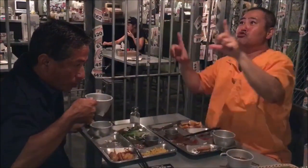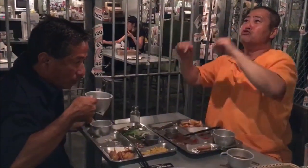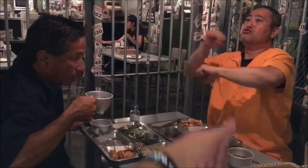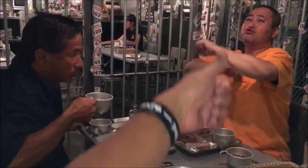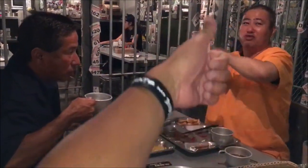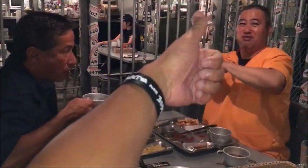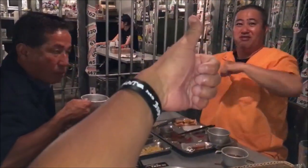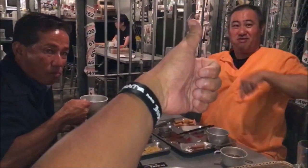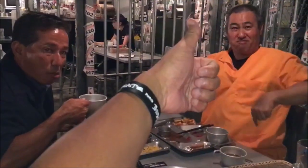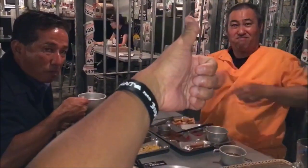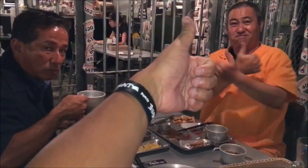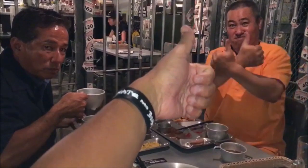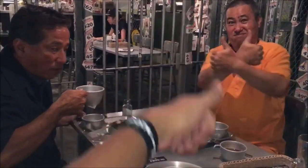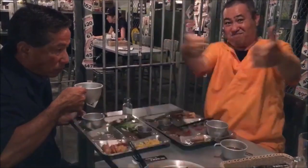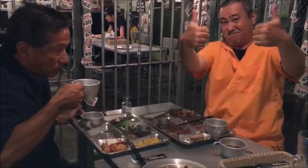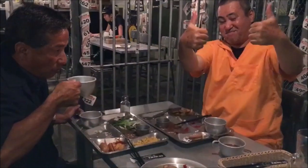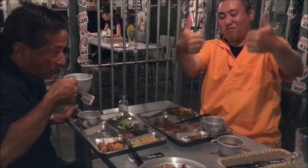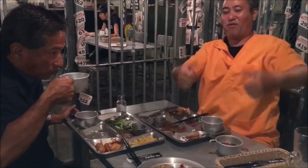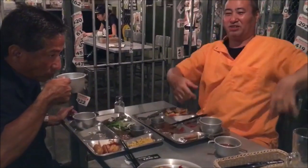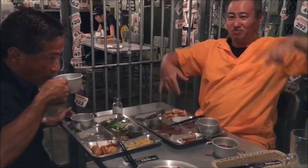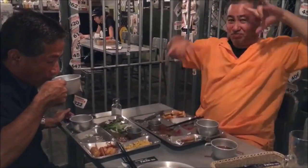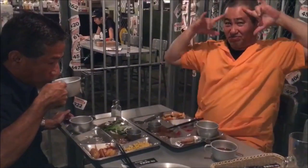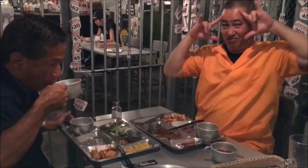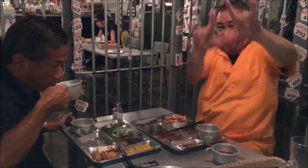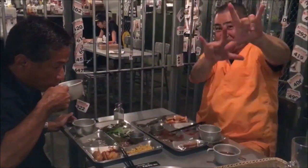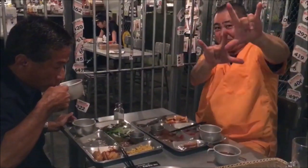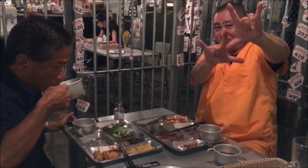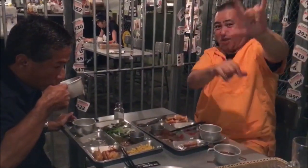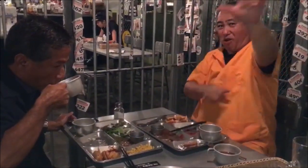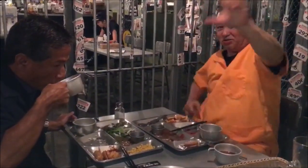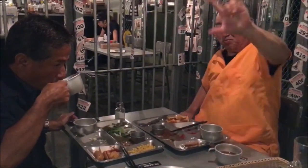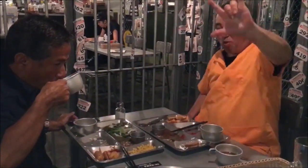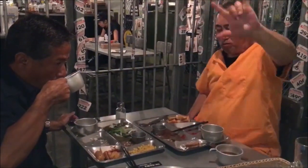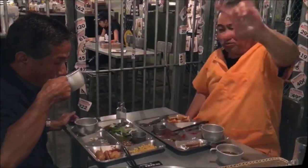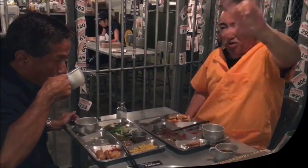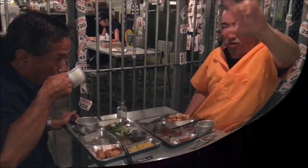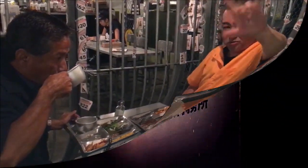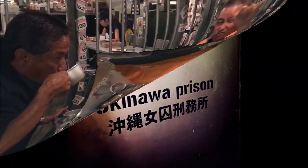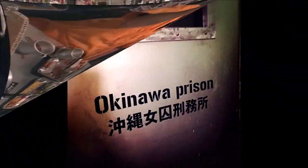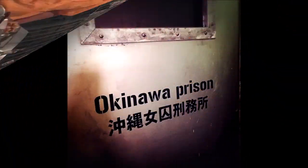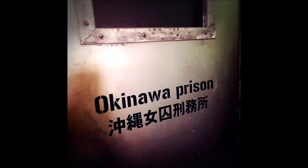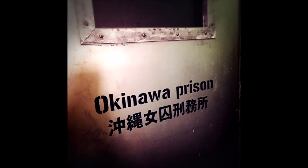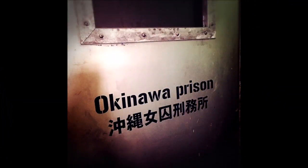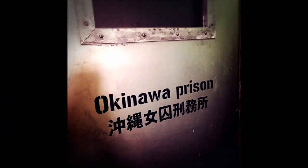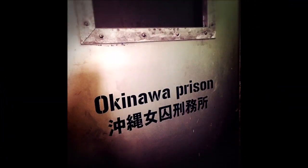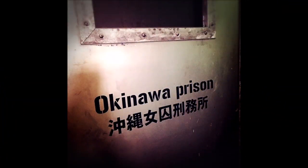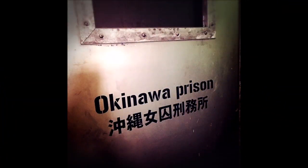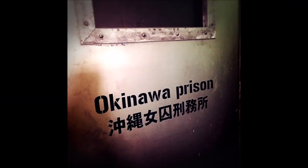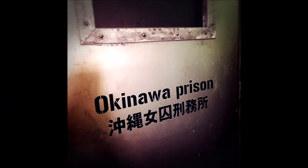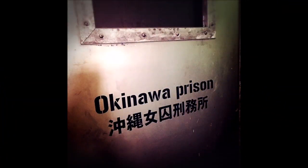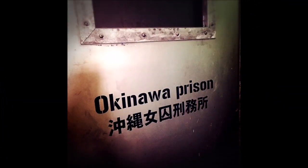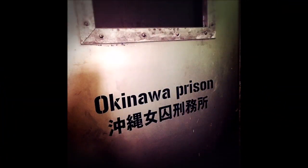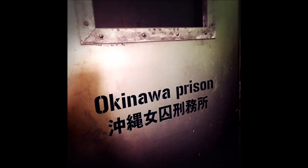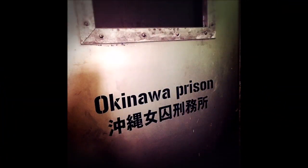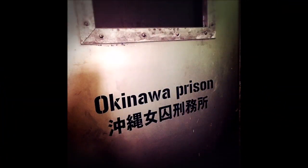I don't care if have my money. And sometimes I might... ... I don't